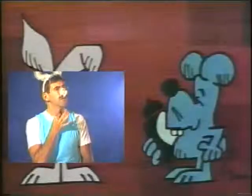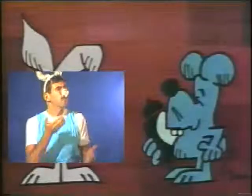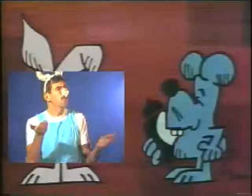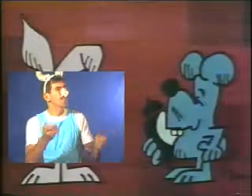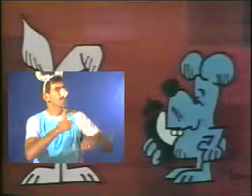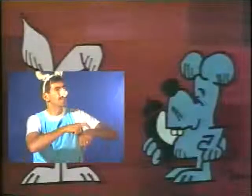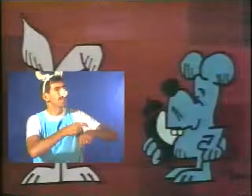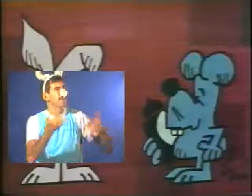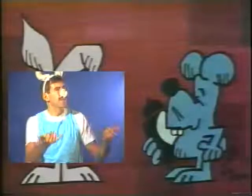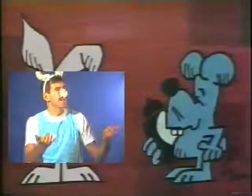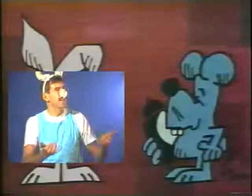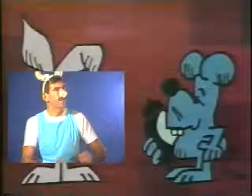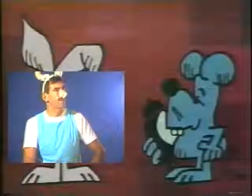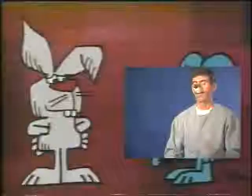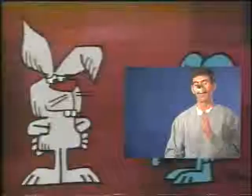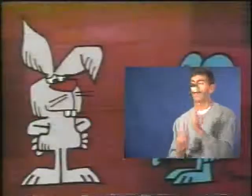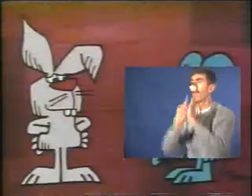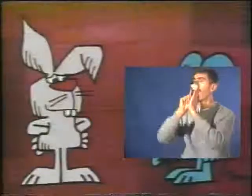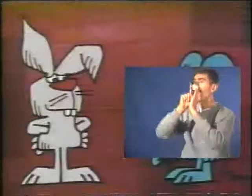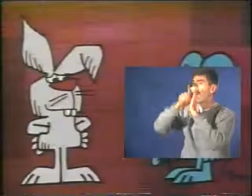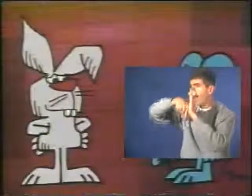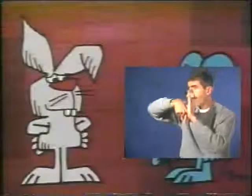What time is it? Half past one.